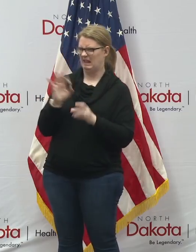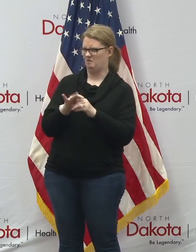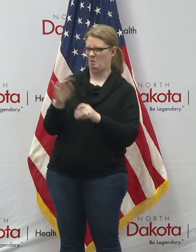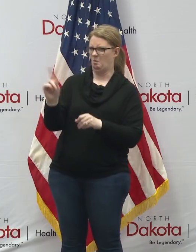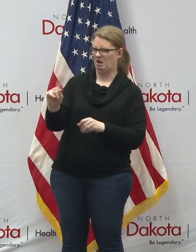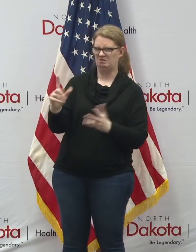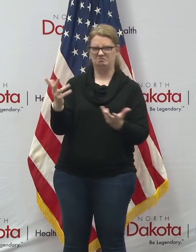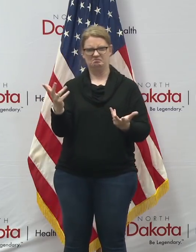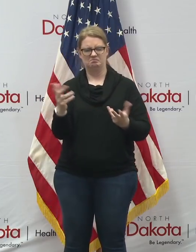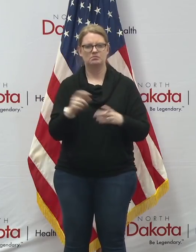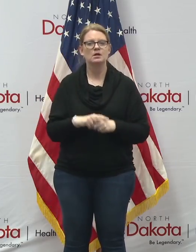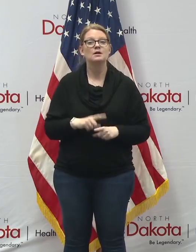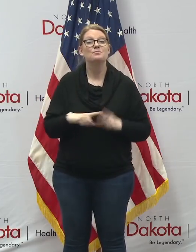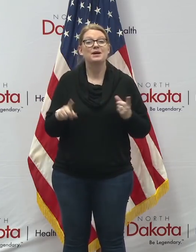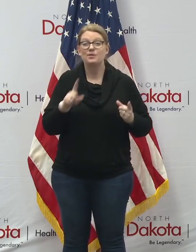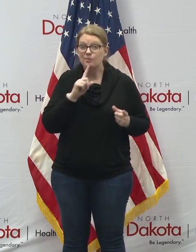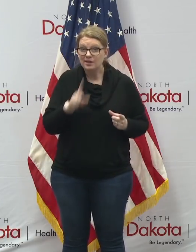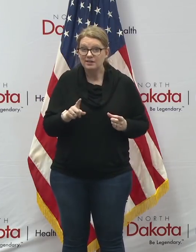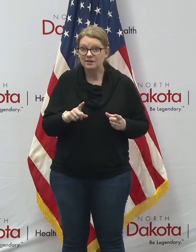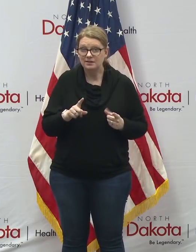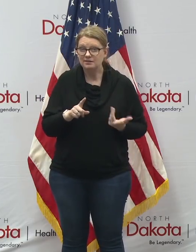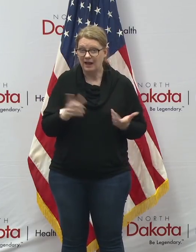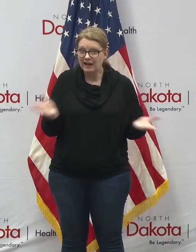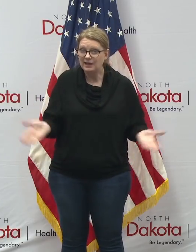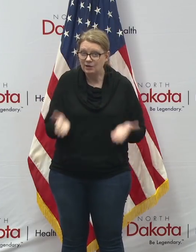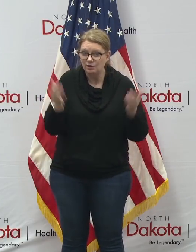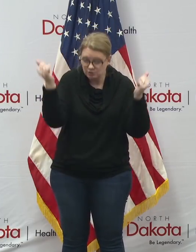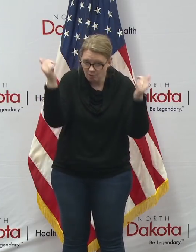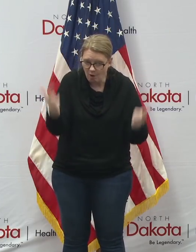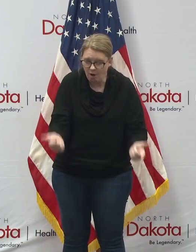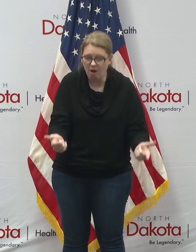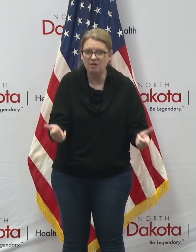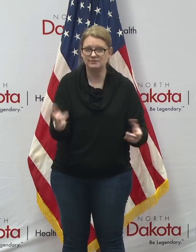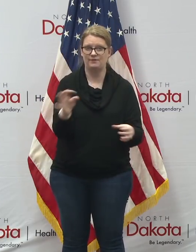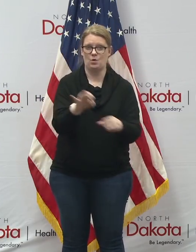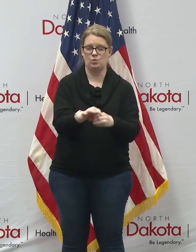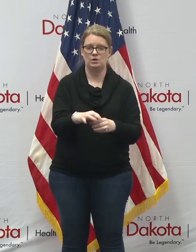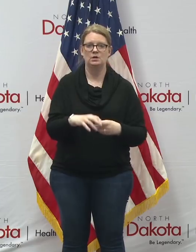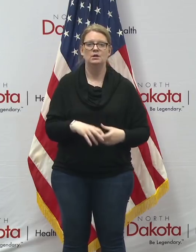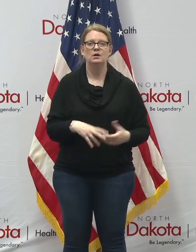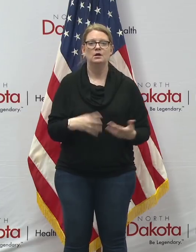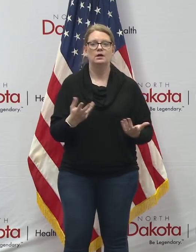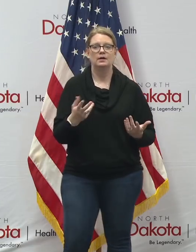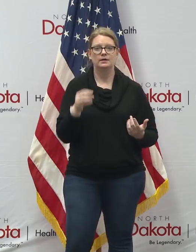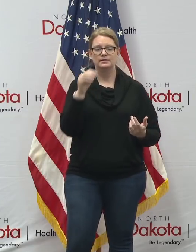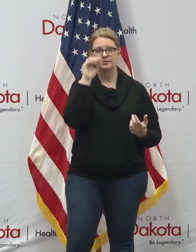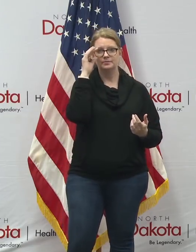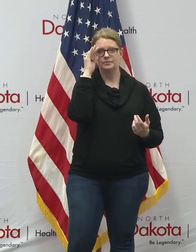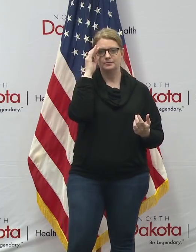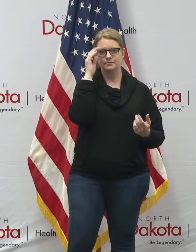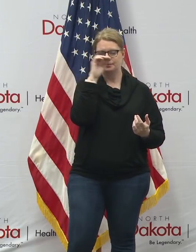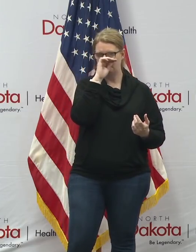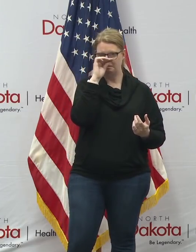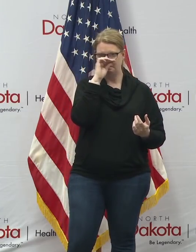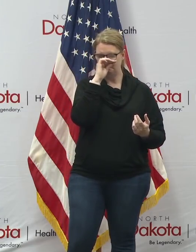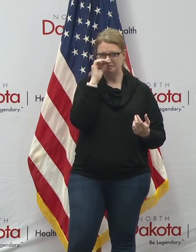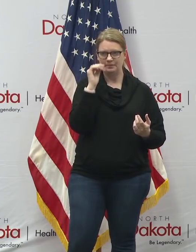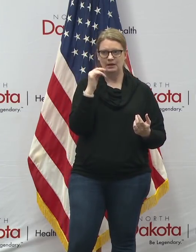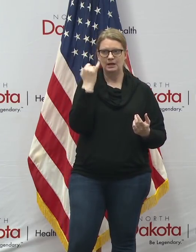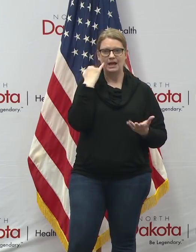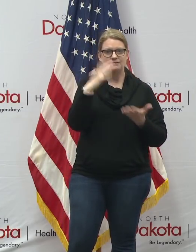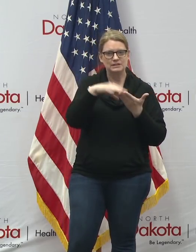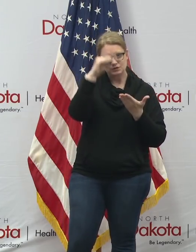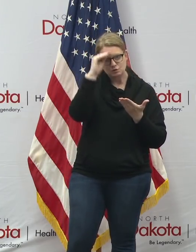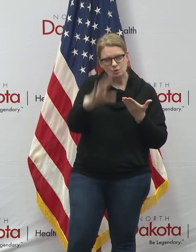encourage everyone to do that and certainly if you've got uh you know students that are that you're uh that are at home uh